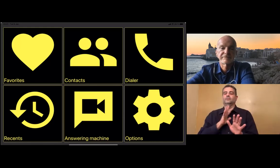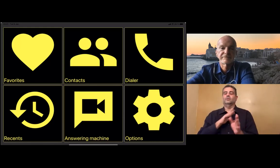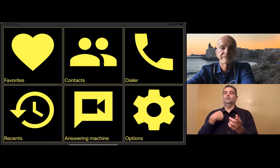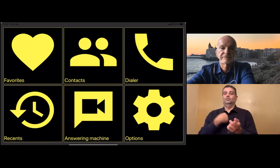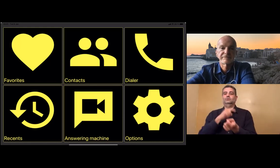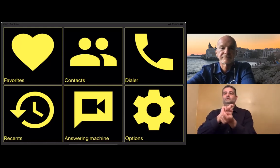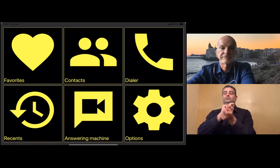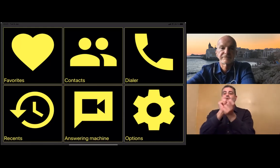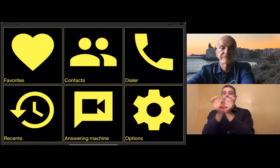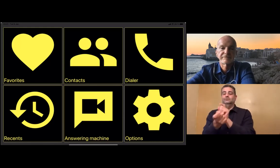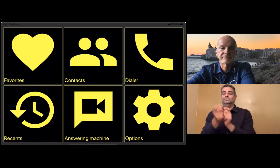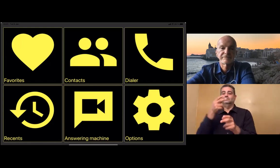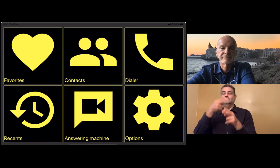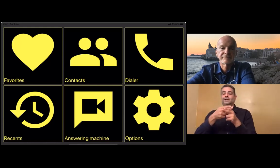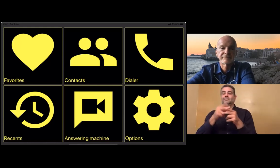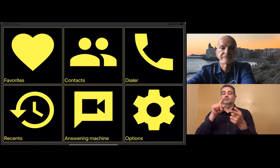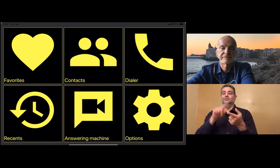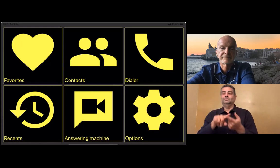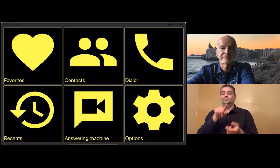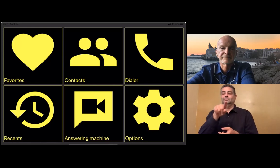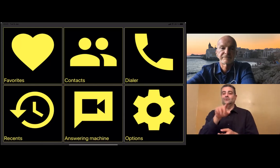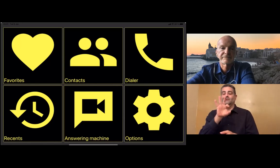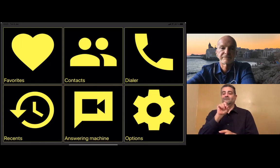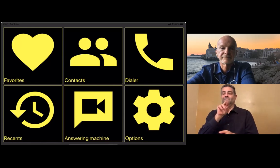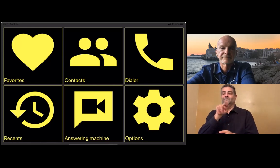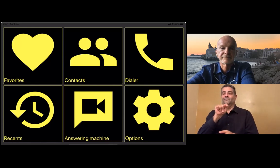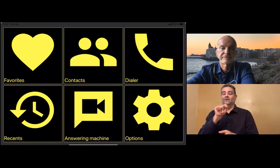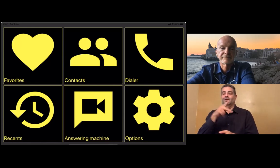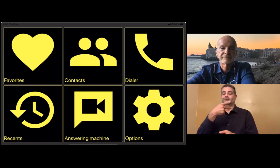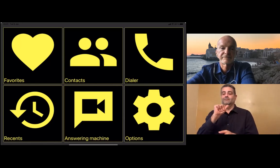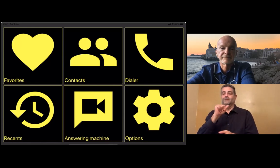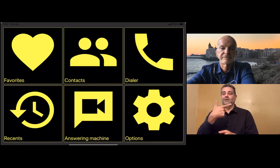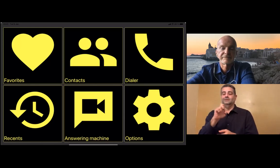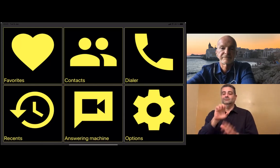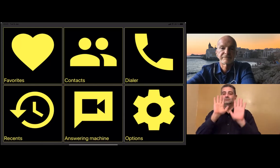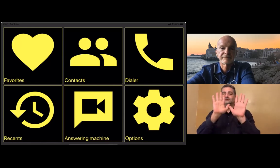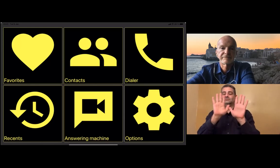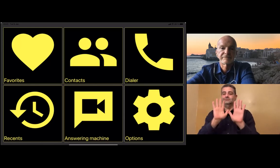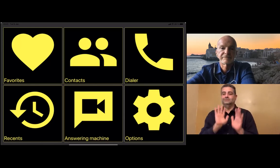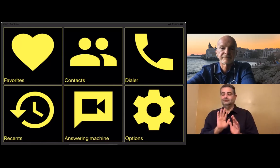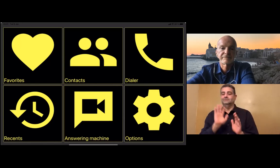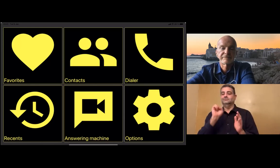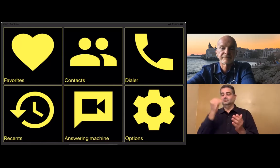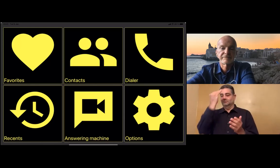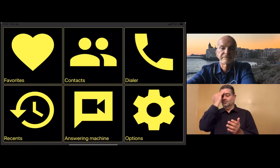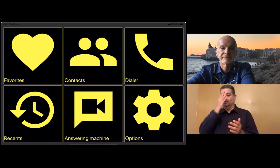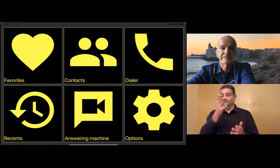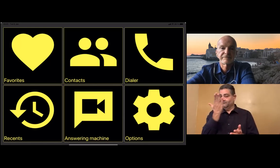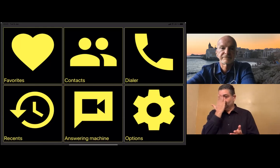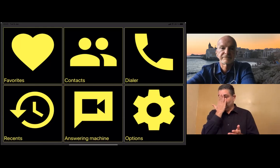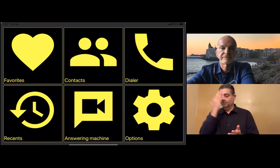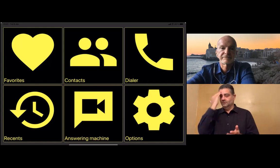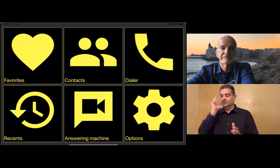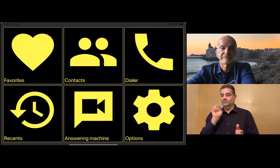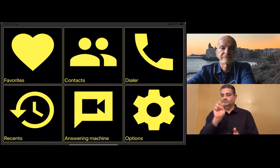in the app. So there was confusion during training. So we decided to change the name of this to front